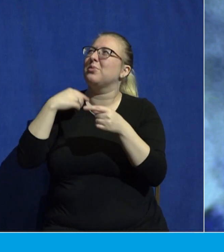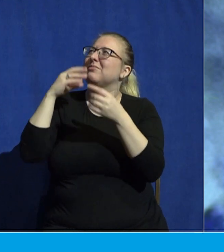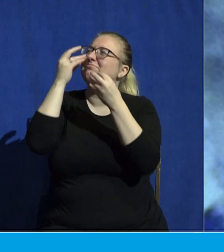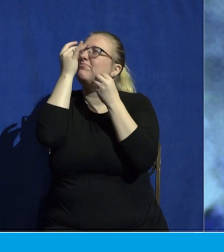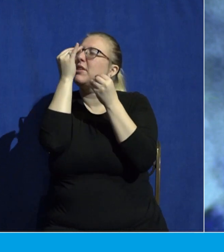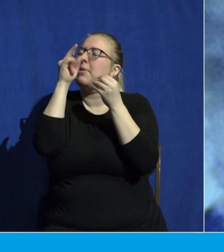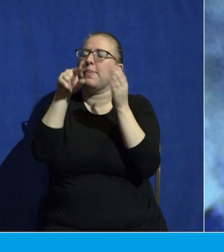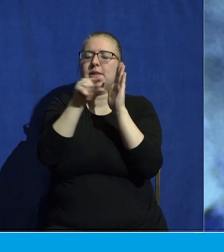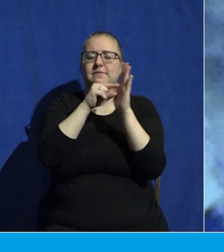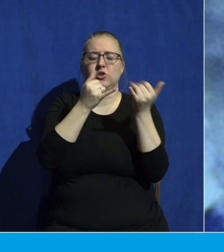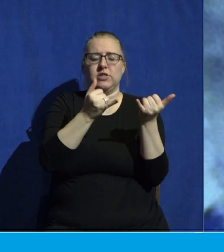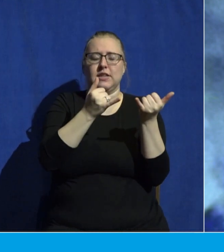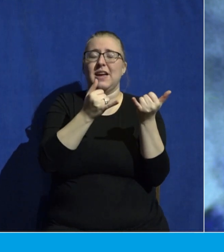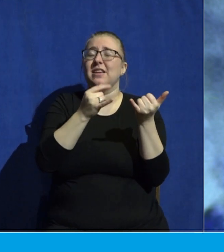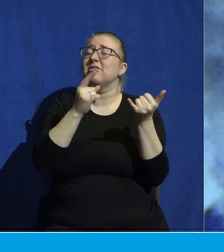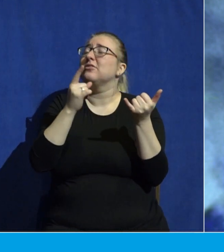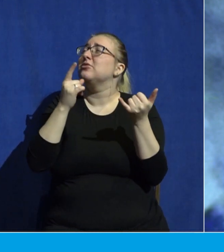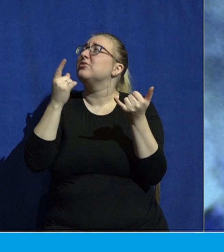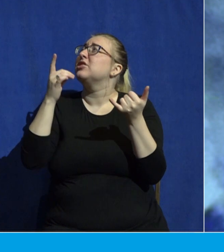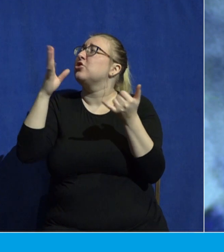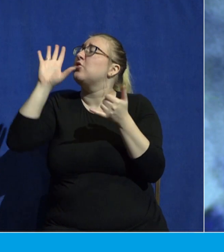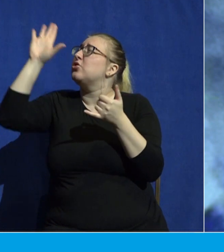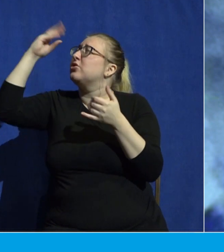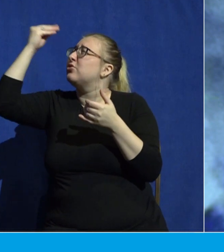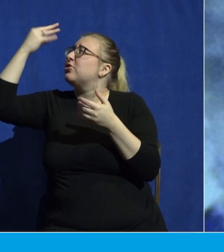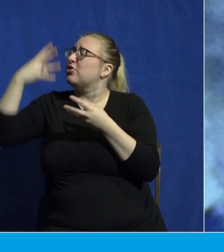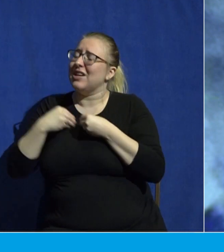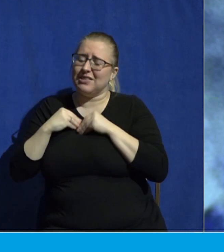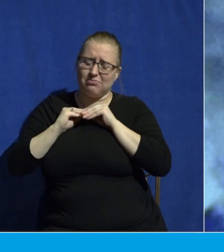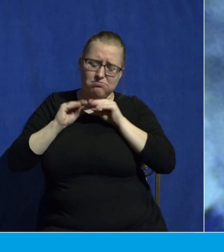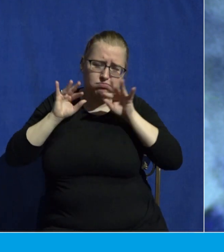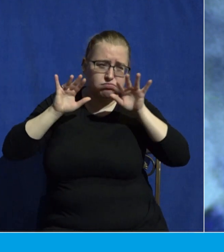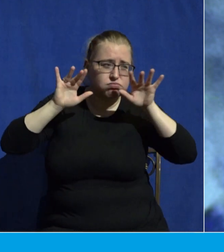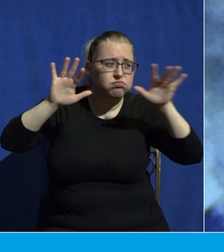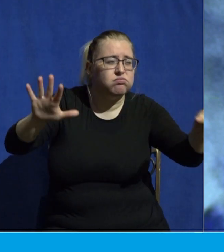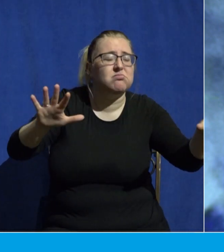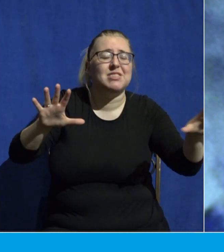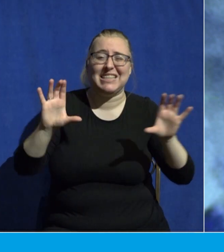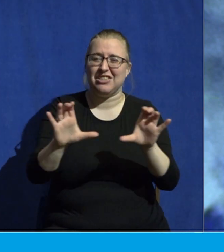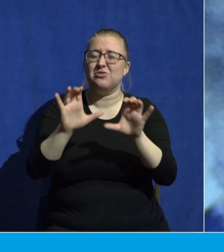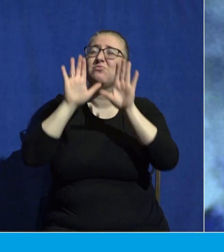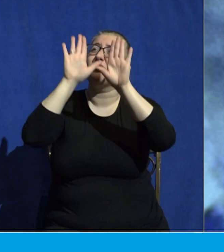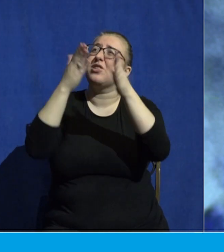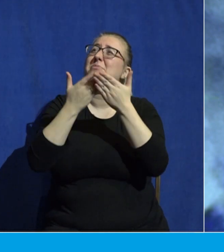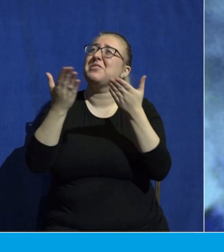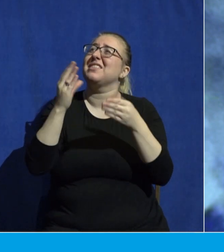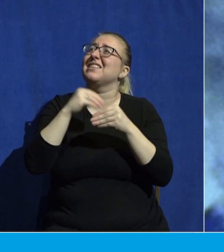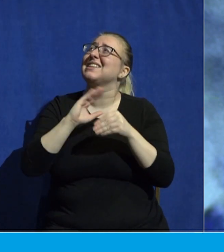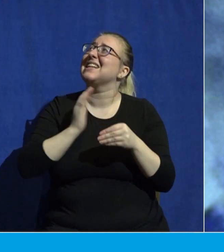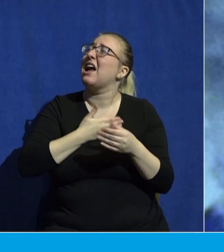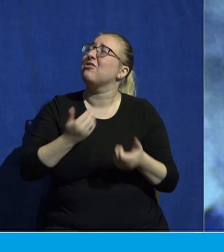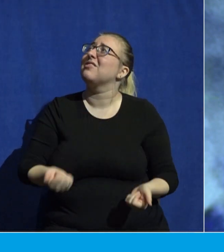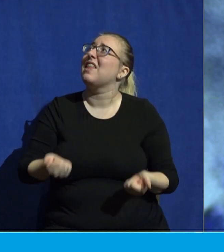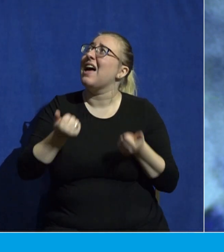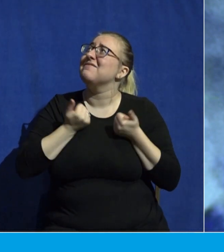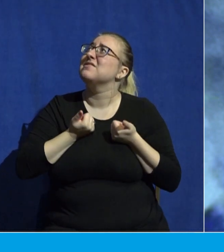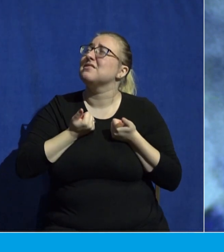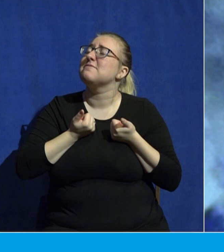grace and accomplish incredible things in our lives today as we look to you in your word. And we pray these things